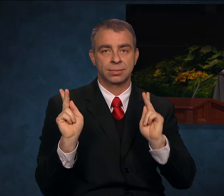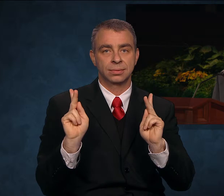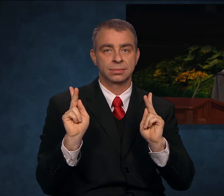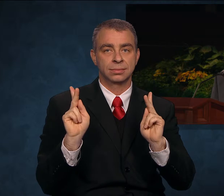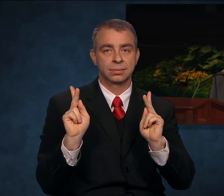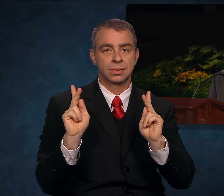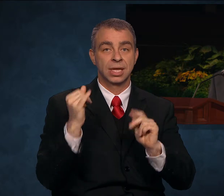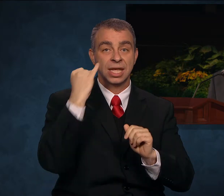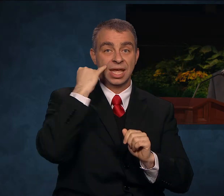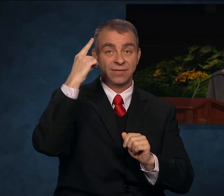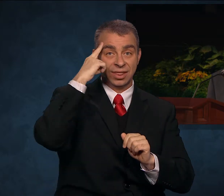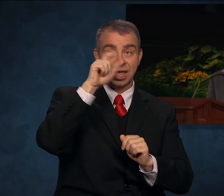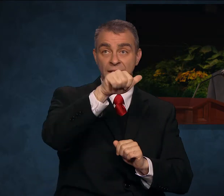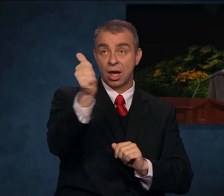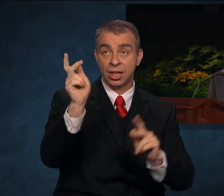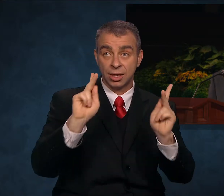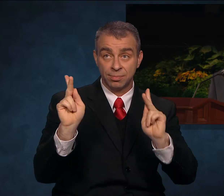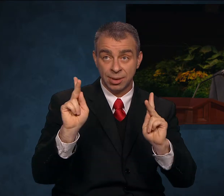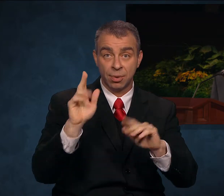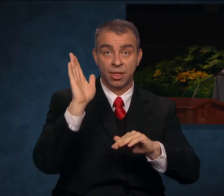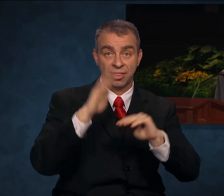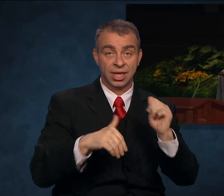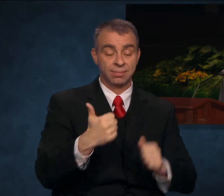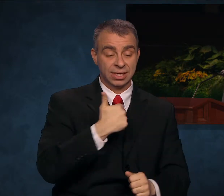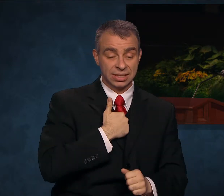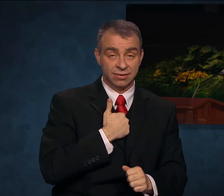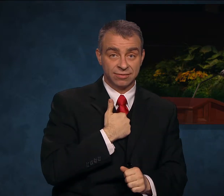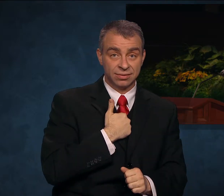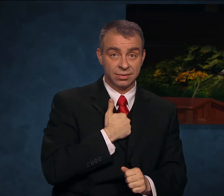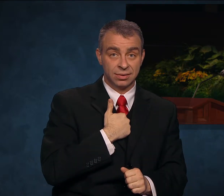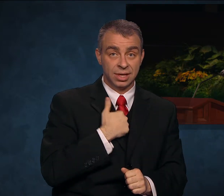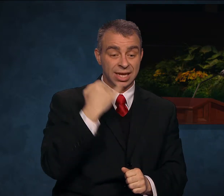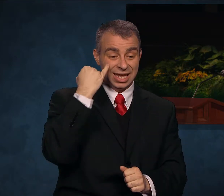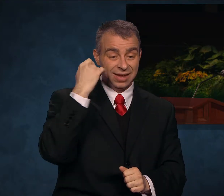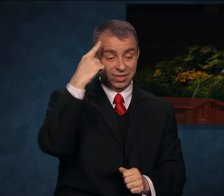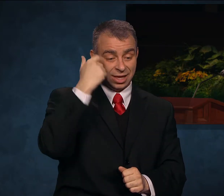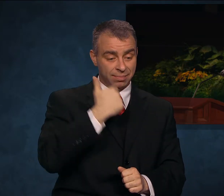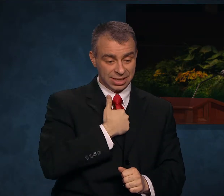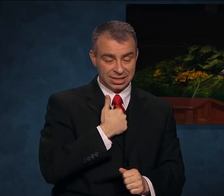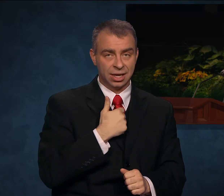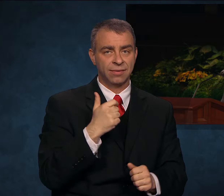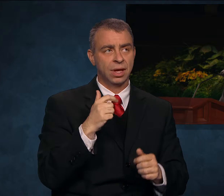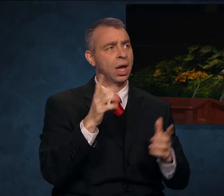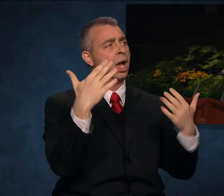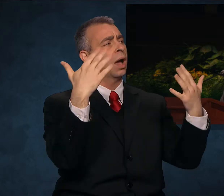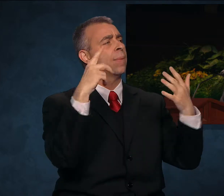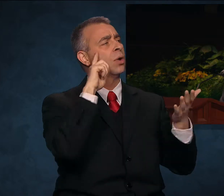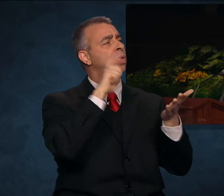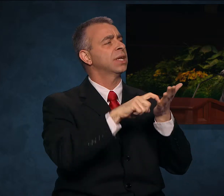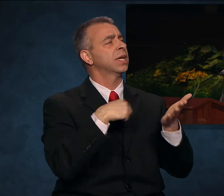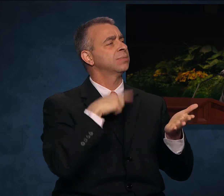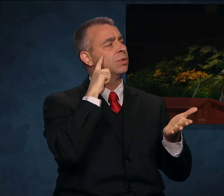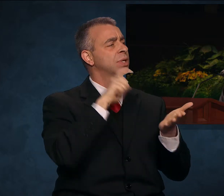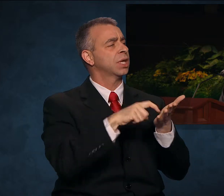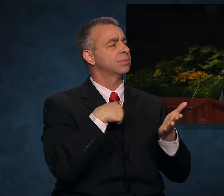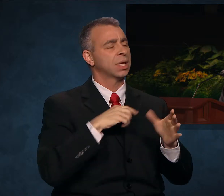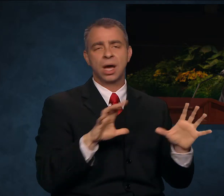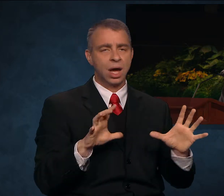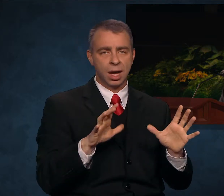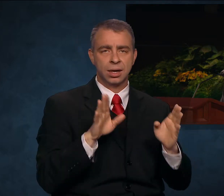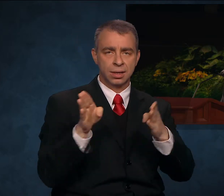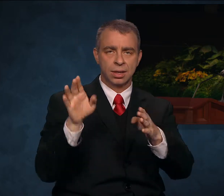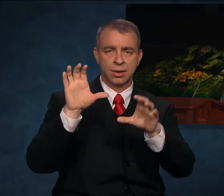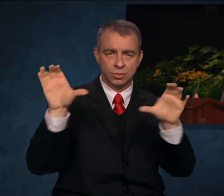become centered on our own recognition and pleasure. Past generations had their struggle with